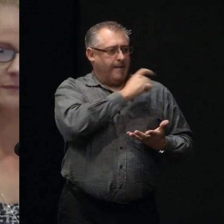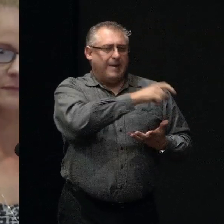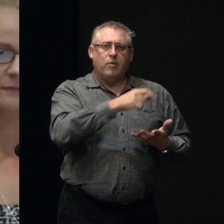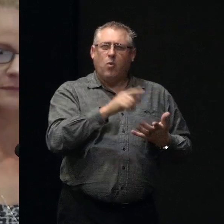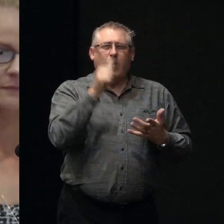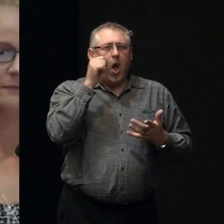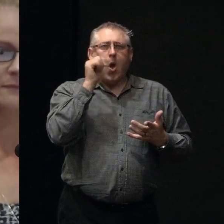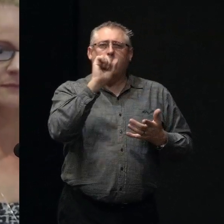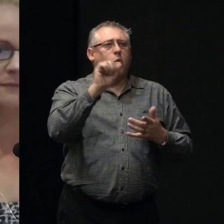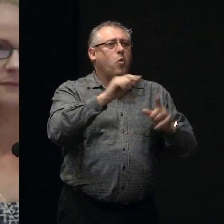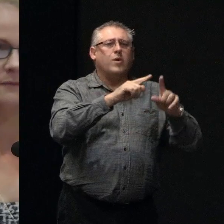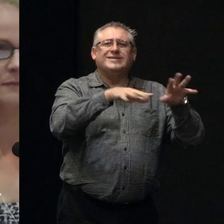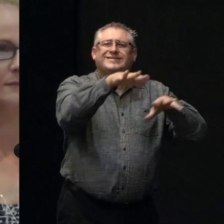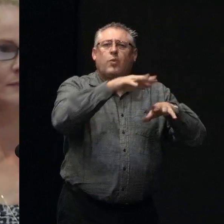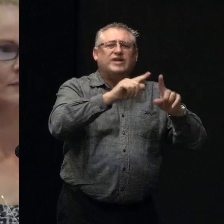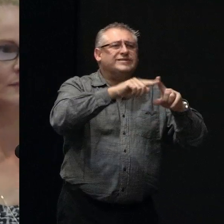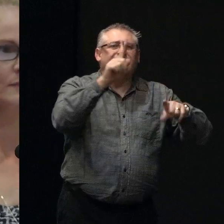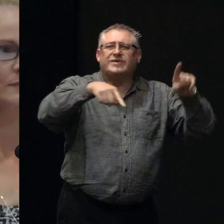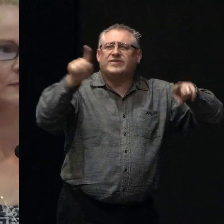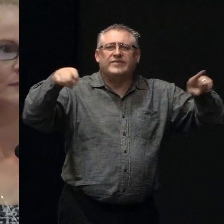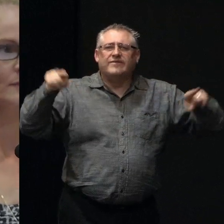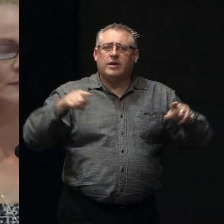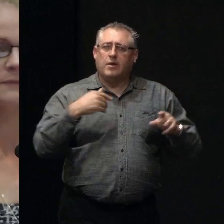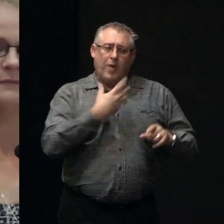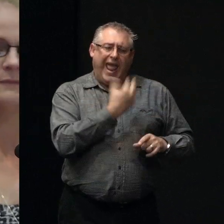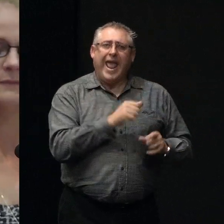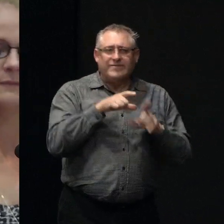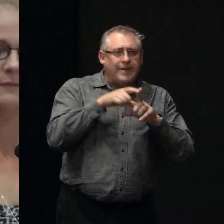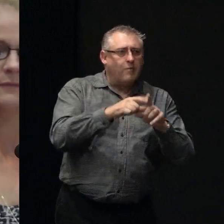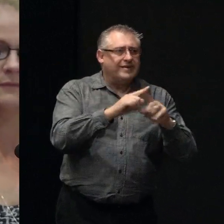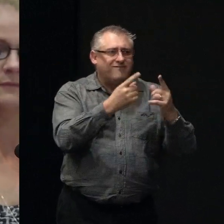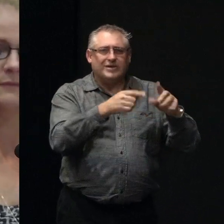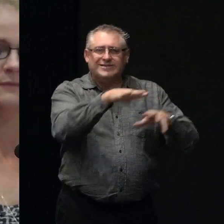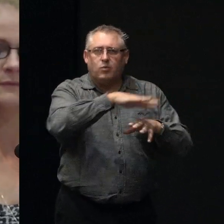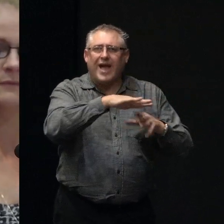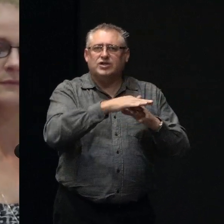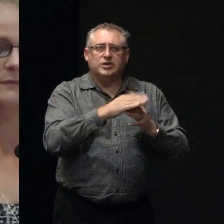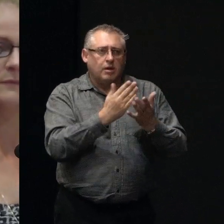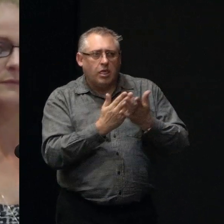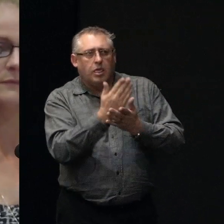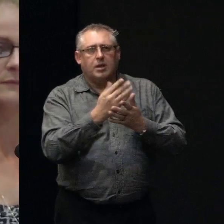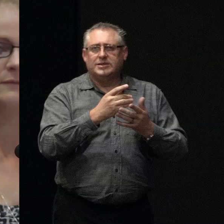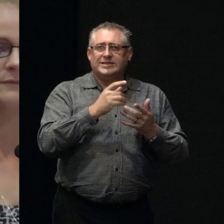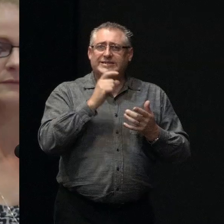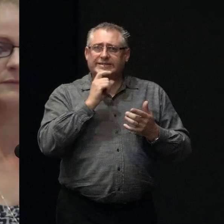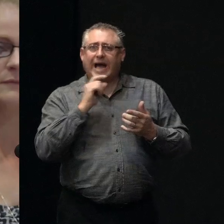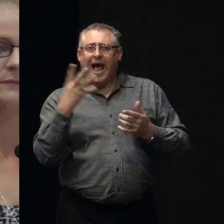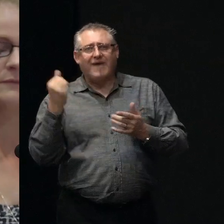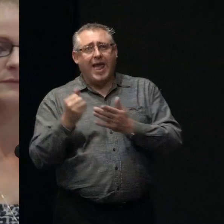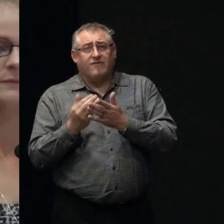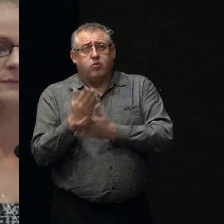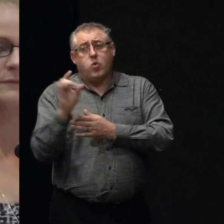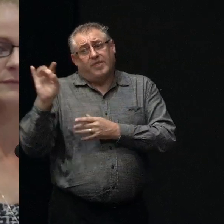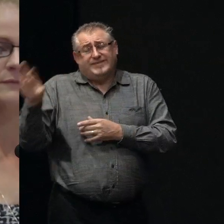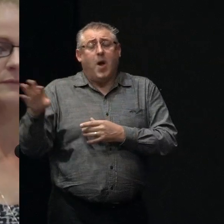situation is unique, they've dealt with a lot of different situations, and a lot of them have been through it in terms of our staff. A lot of them have been through it themselves.